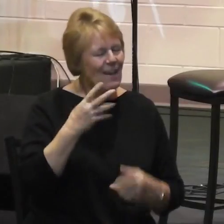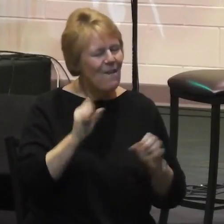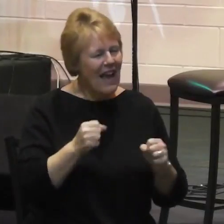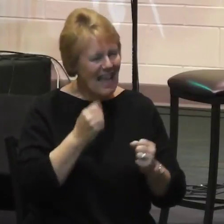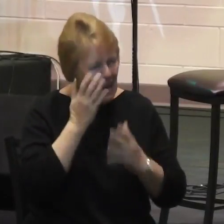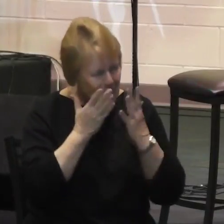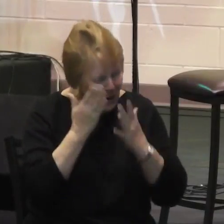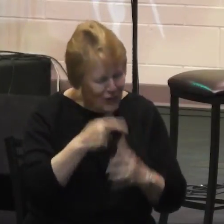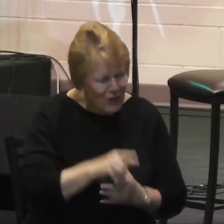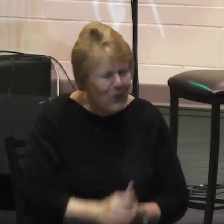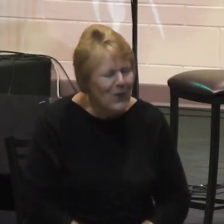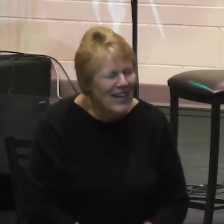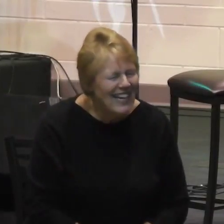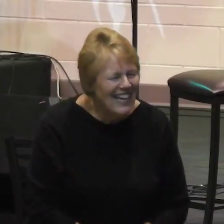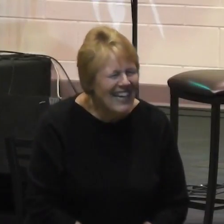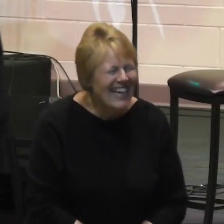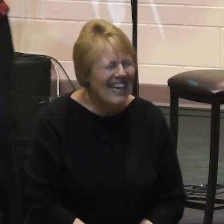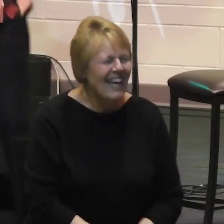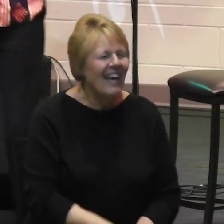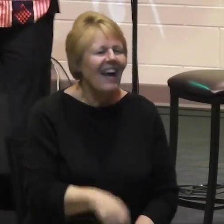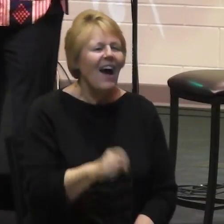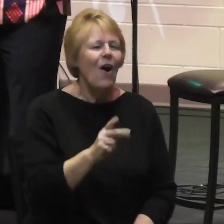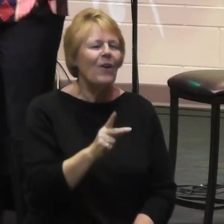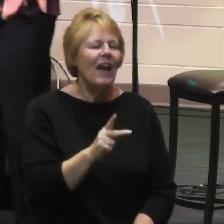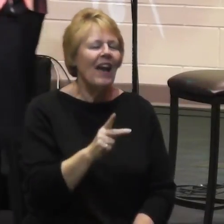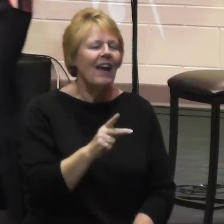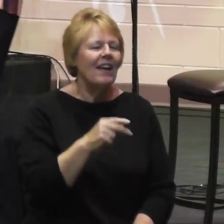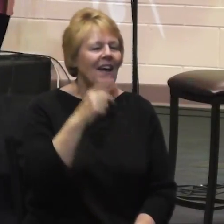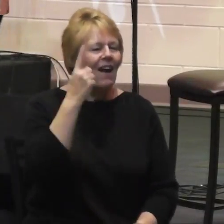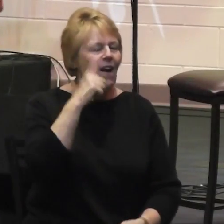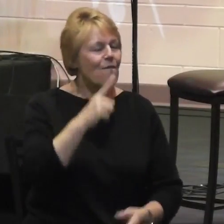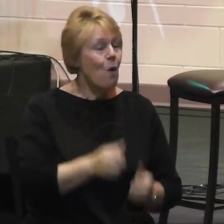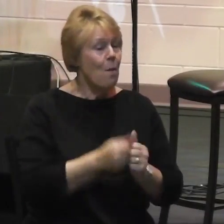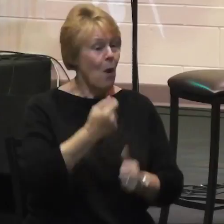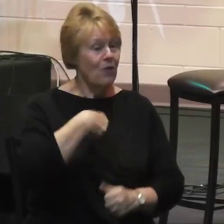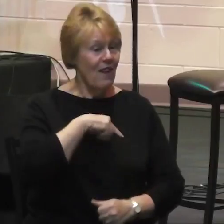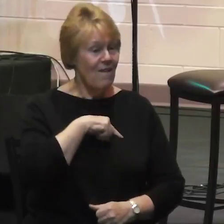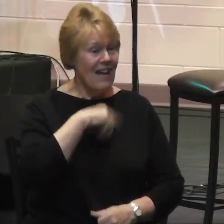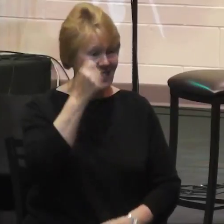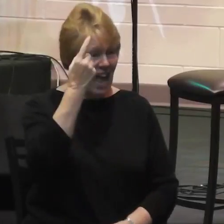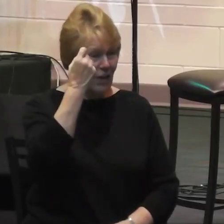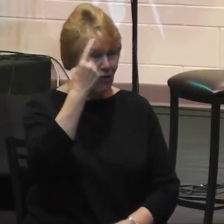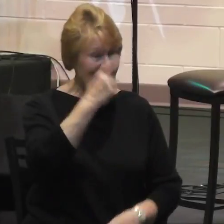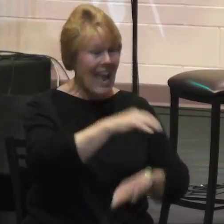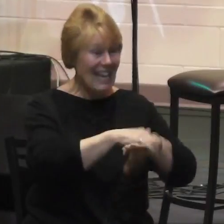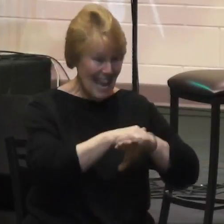Okay? All right. So most of us understand English. All right?